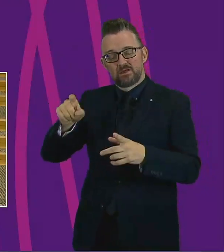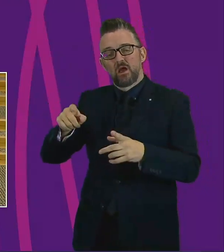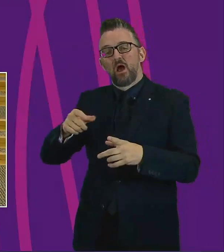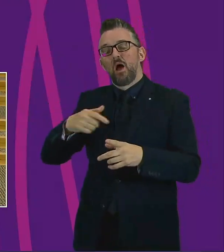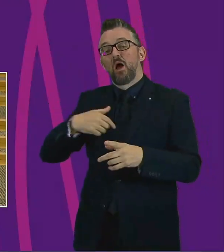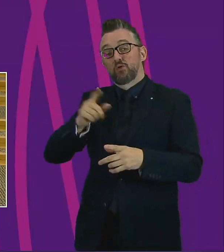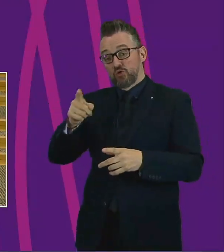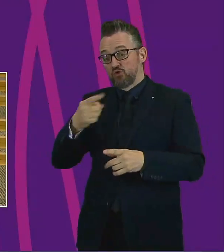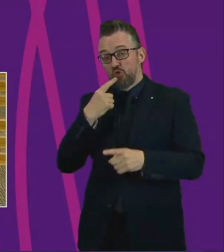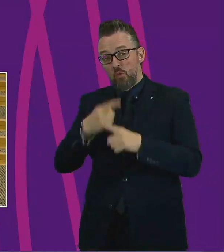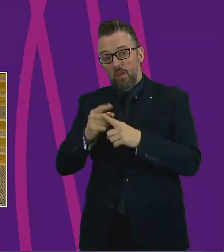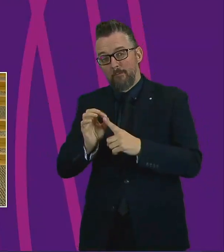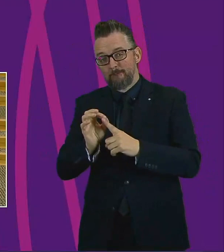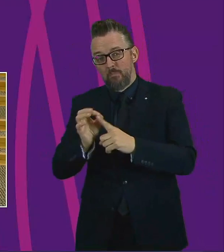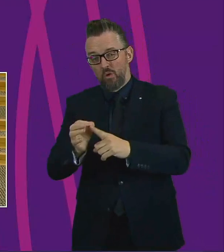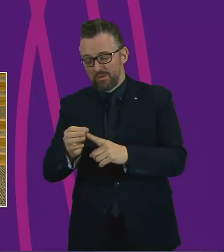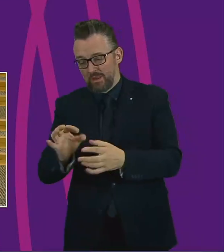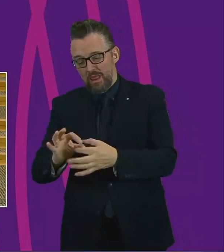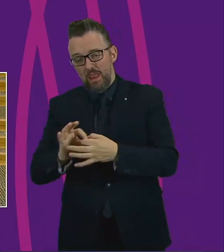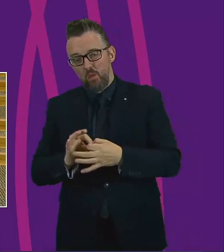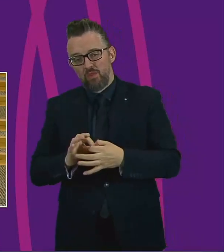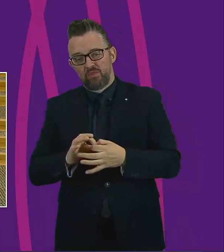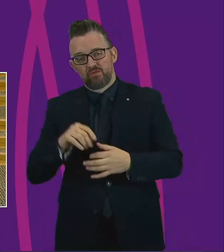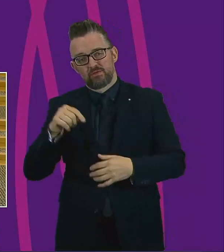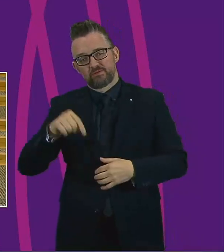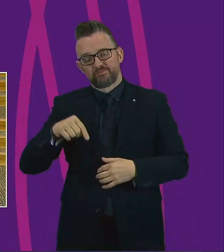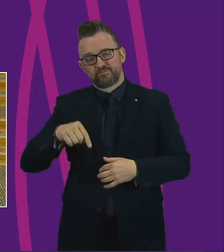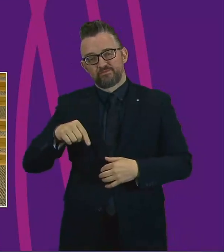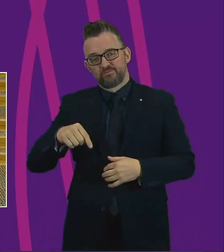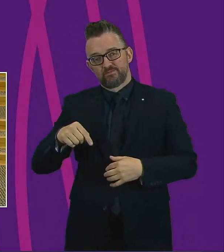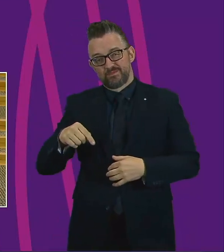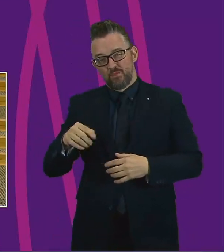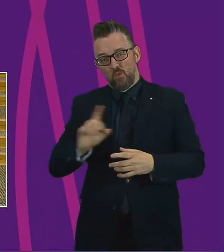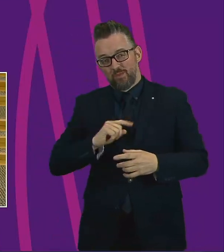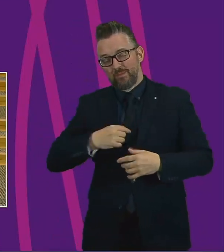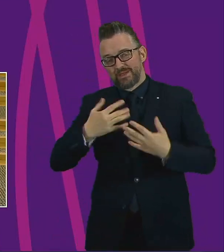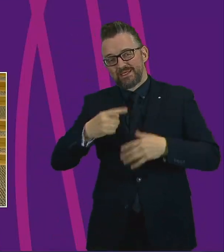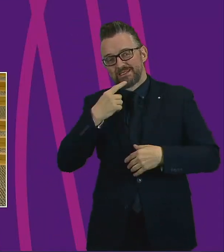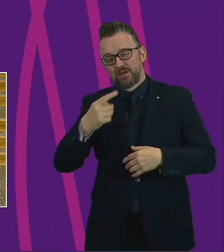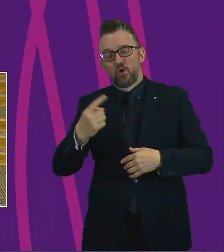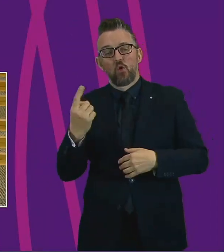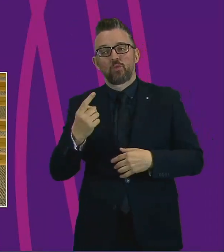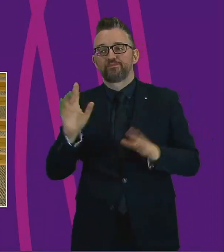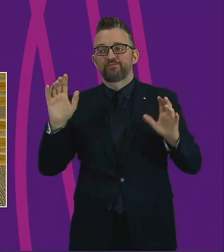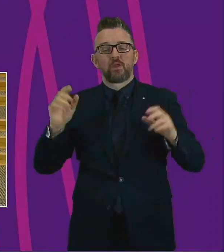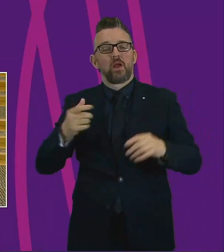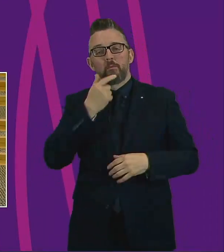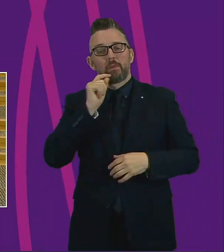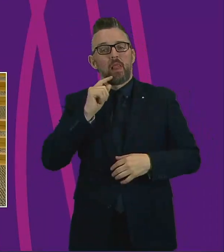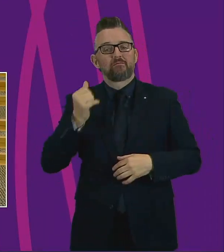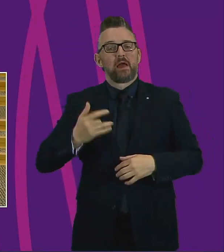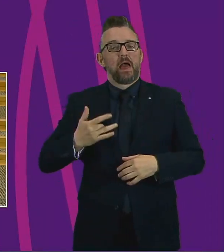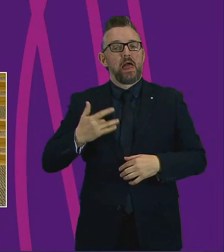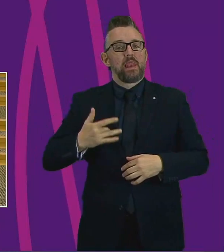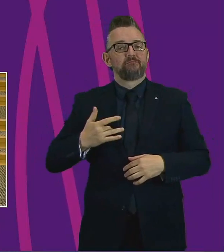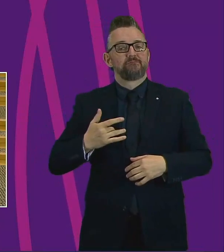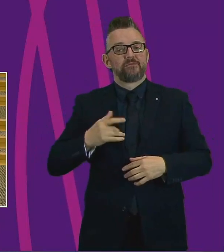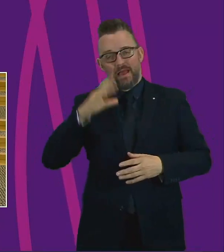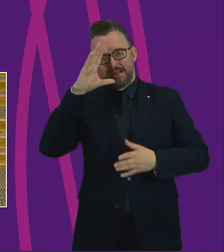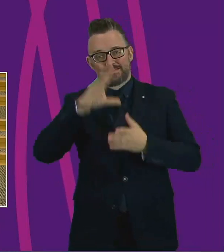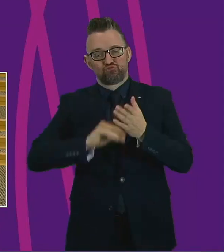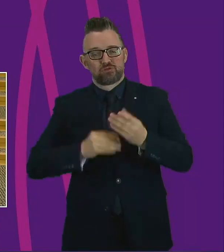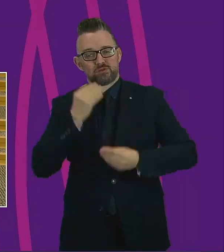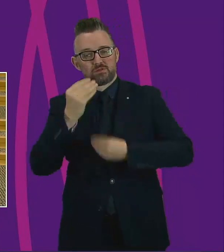also think the point that she makes is really important, which I addressed in my opening remarks about the stories of lived experience, about people's experience of